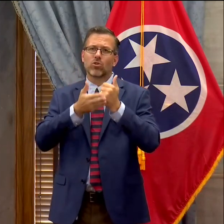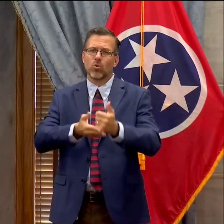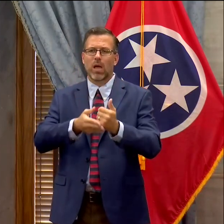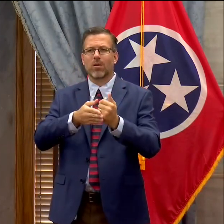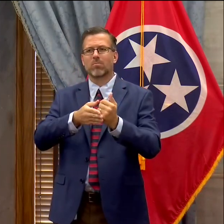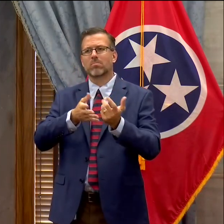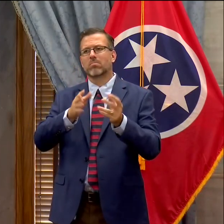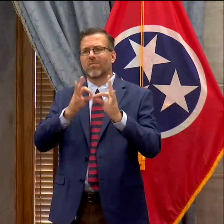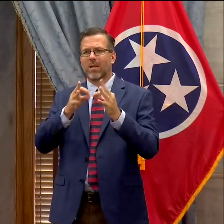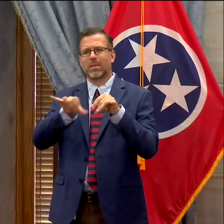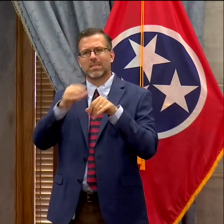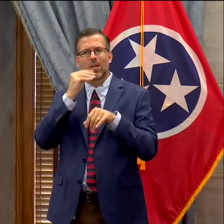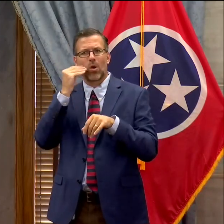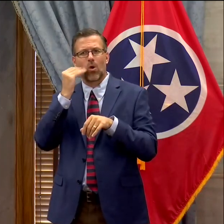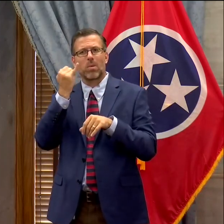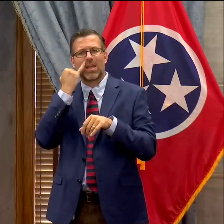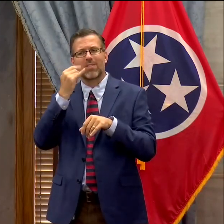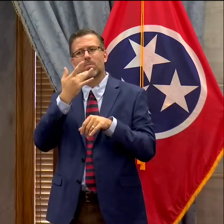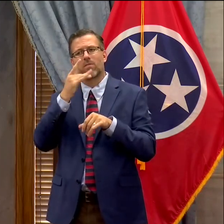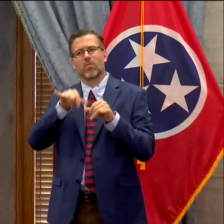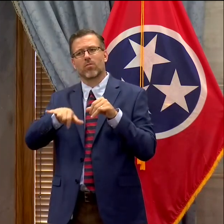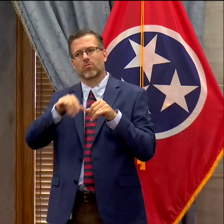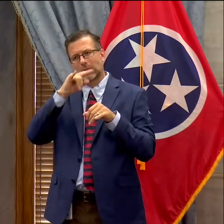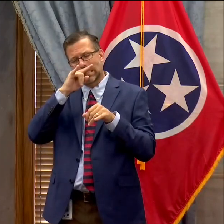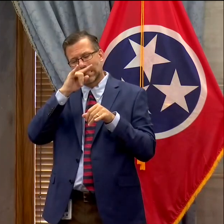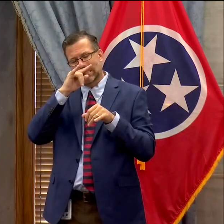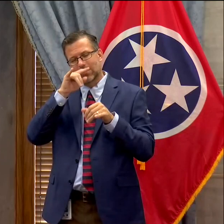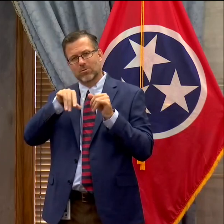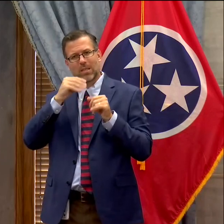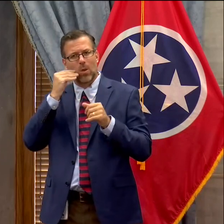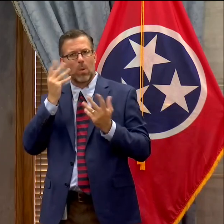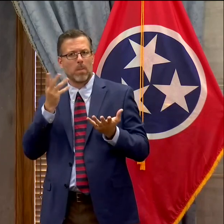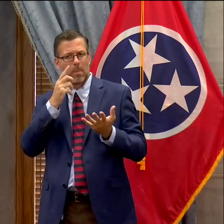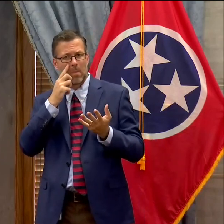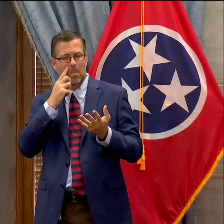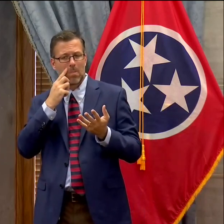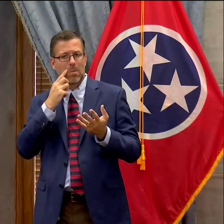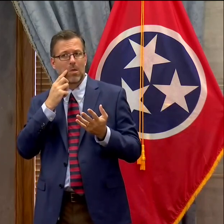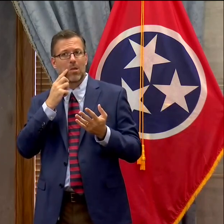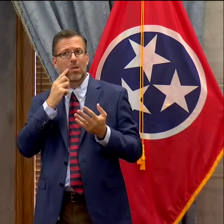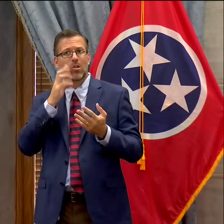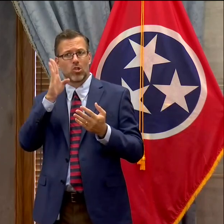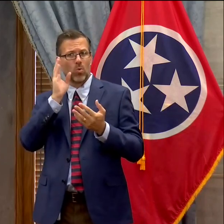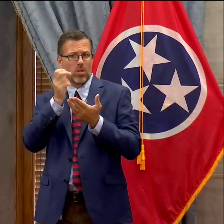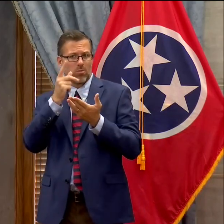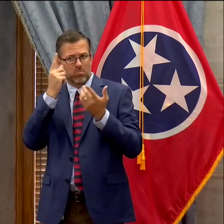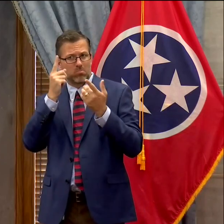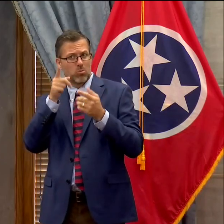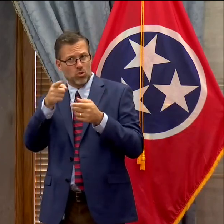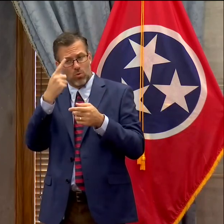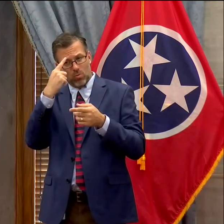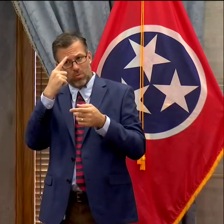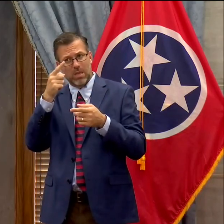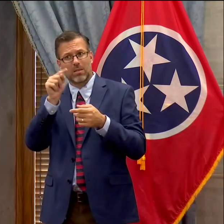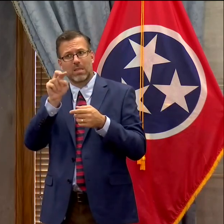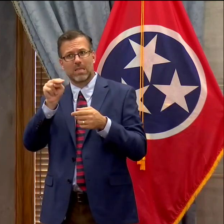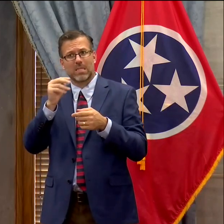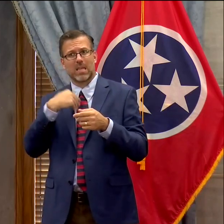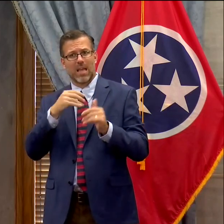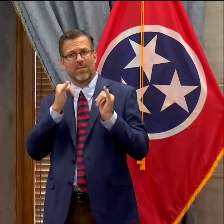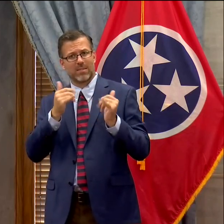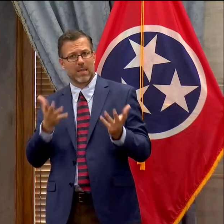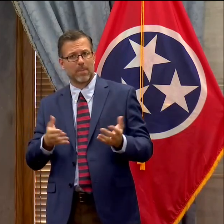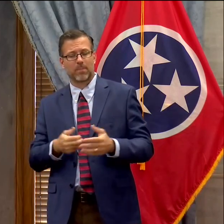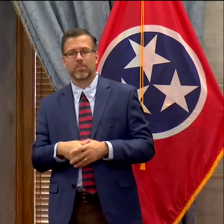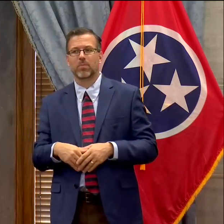discussed with them. Well, we've as you know, there's a pandemic ABT program that we are working hard to